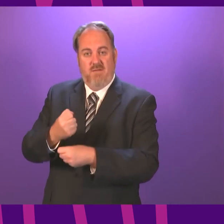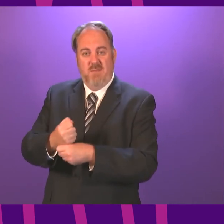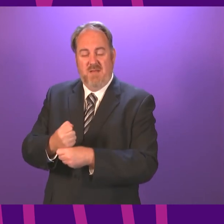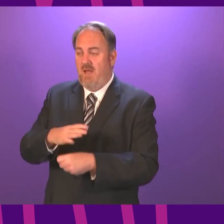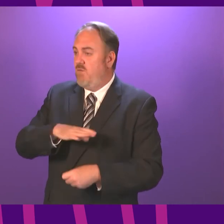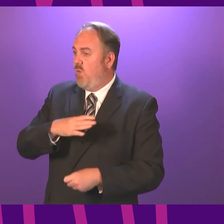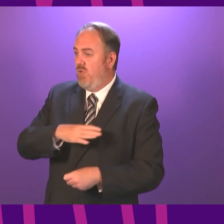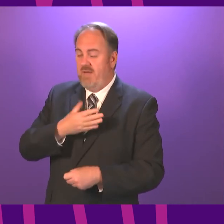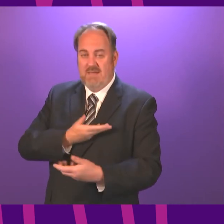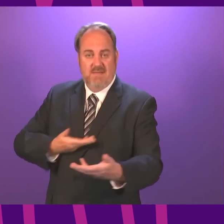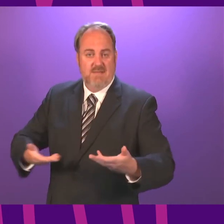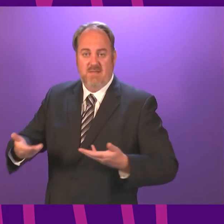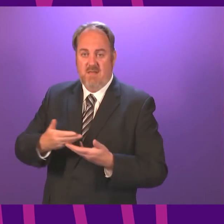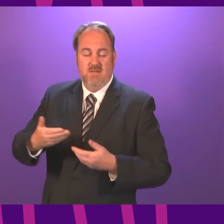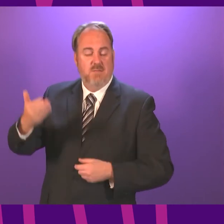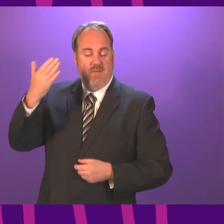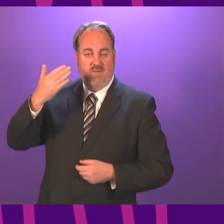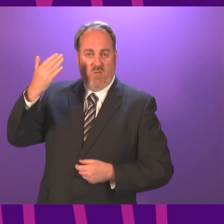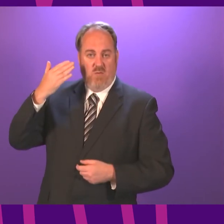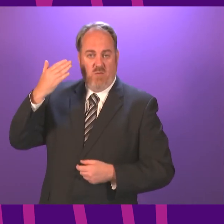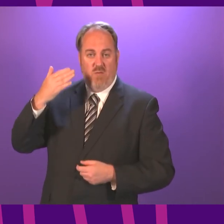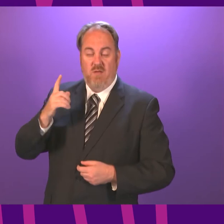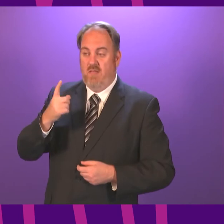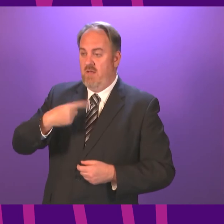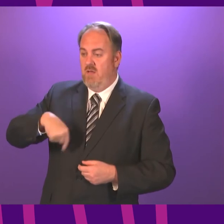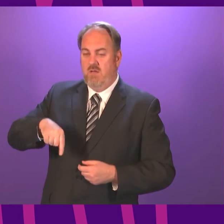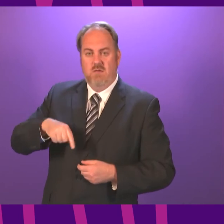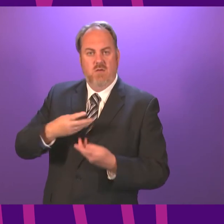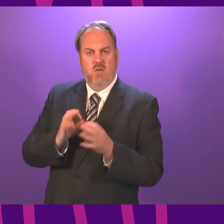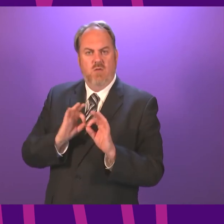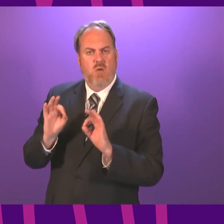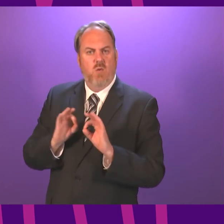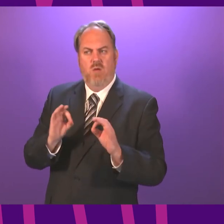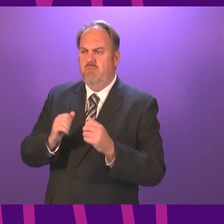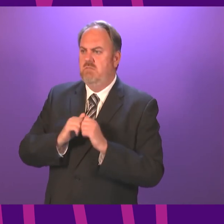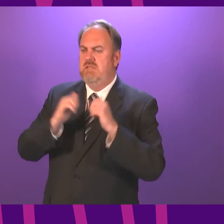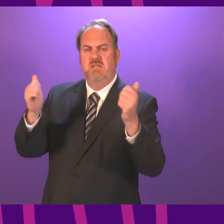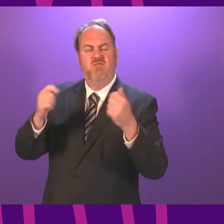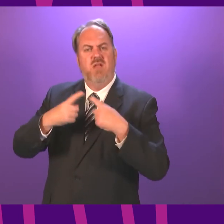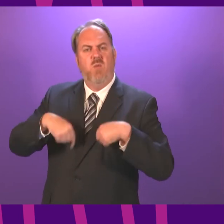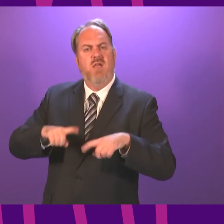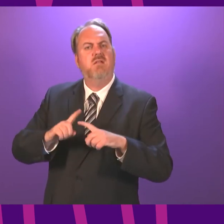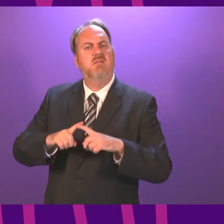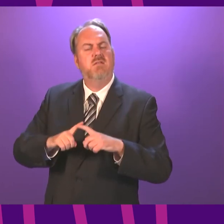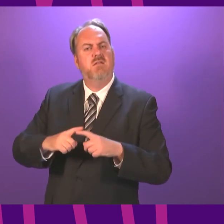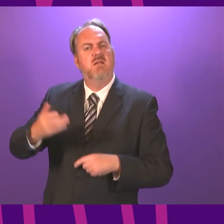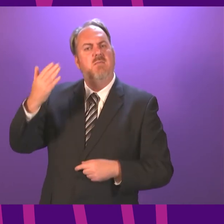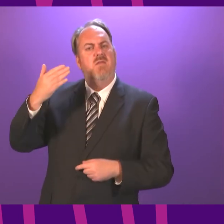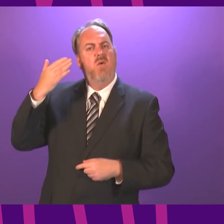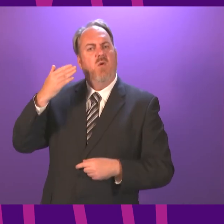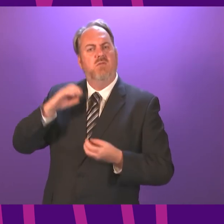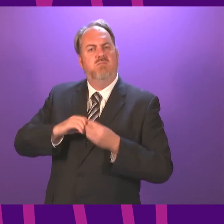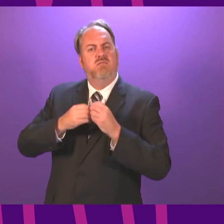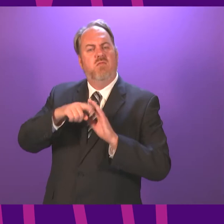through this detail before, which was, nobody raised any issues about us using a Government-initiated question to set out the